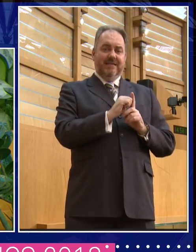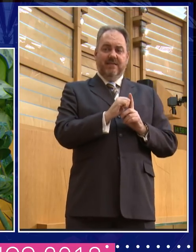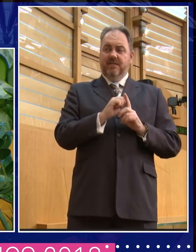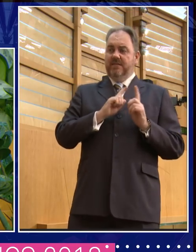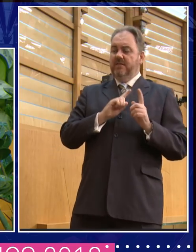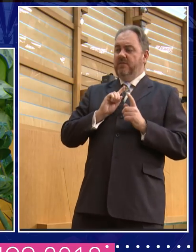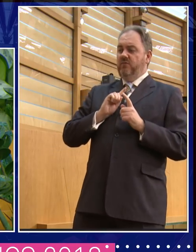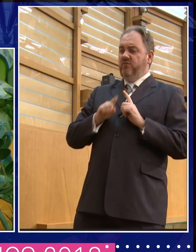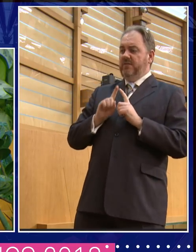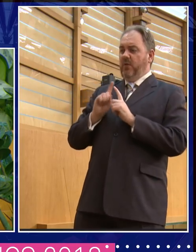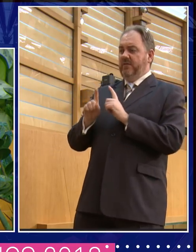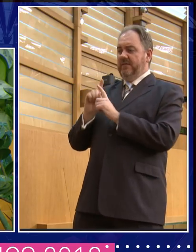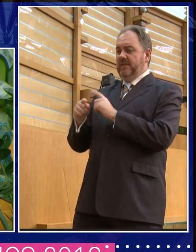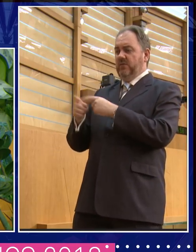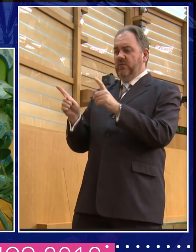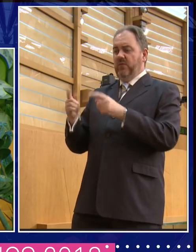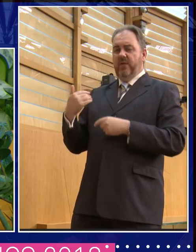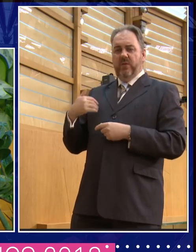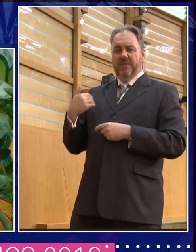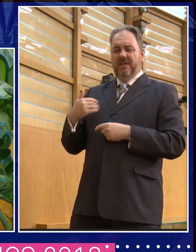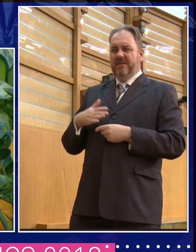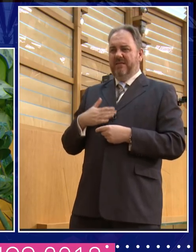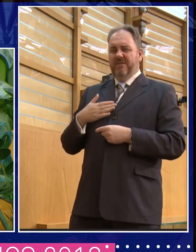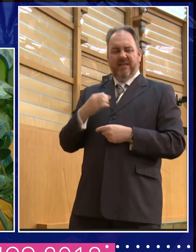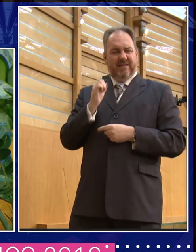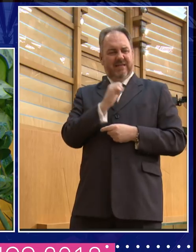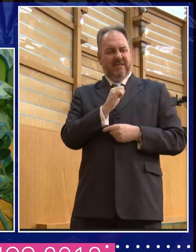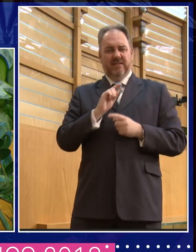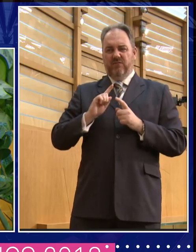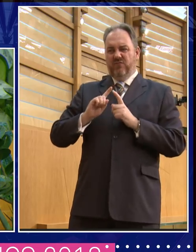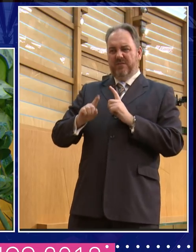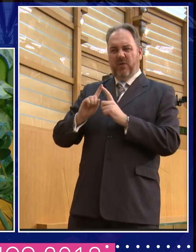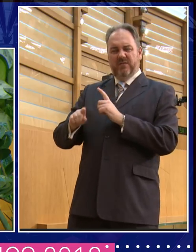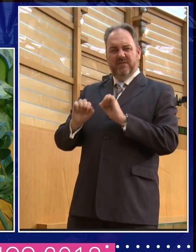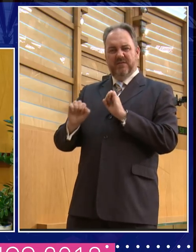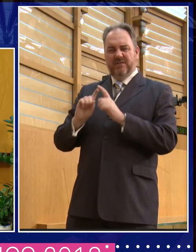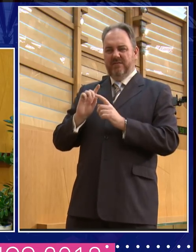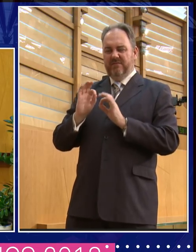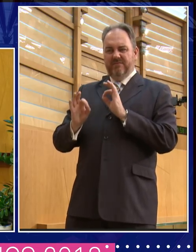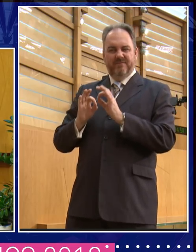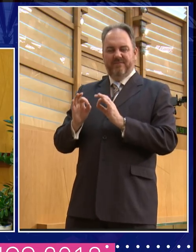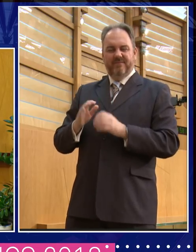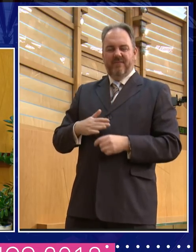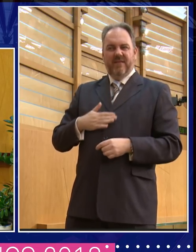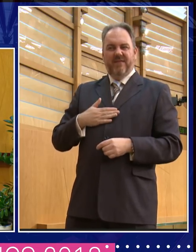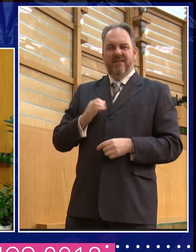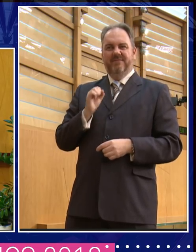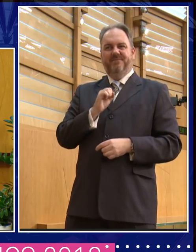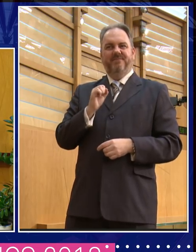whatever you think of the allegations, the response to his allegations in my, his response to the allegations